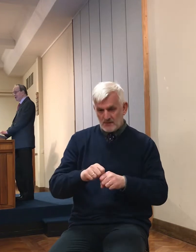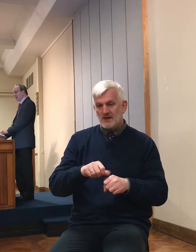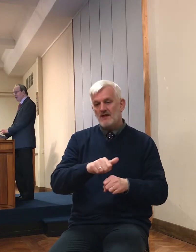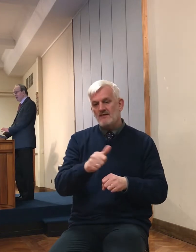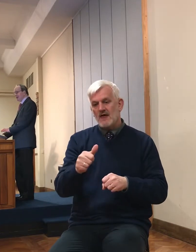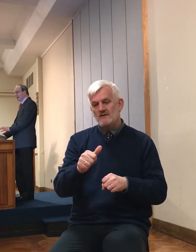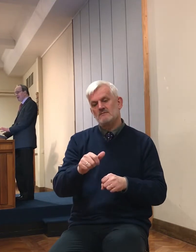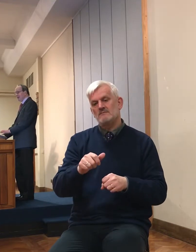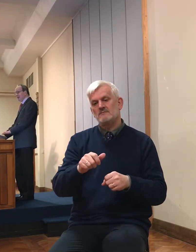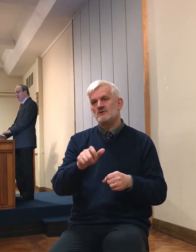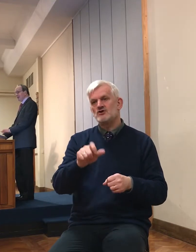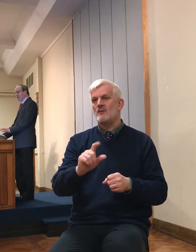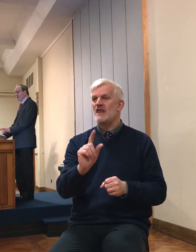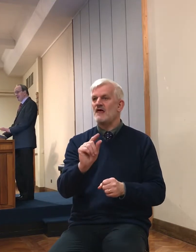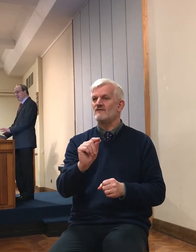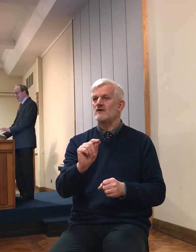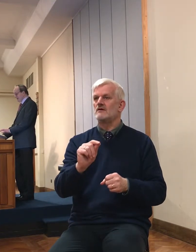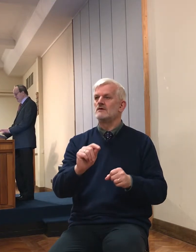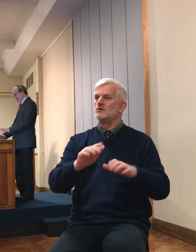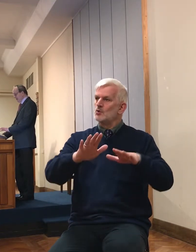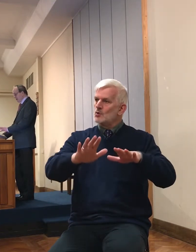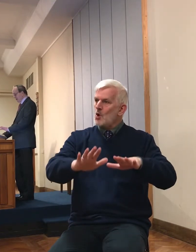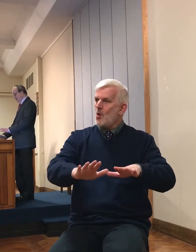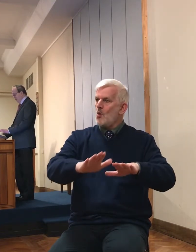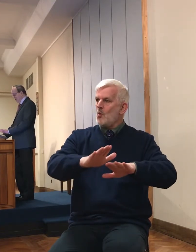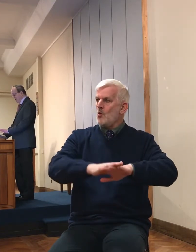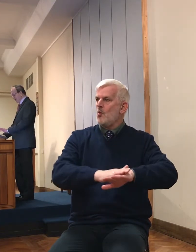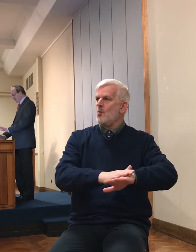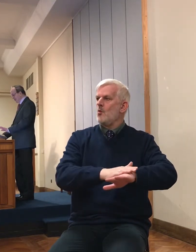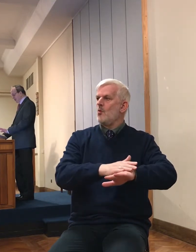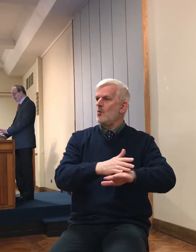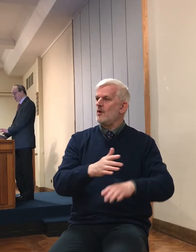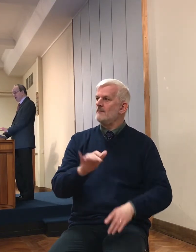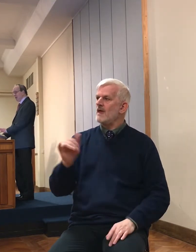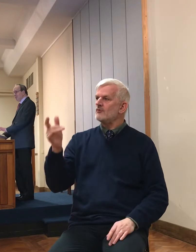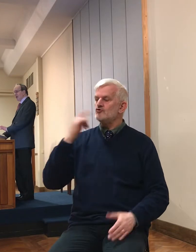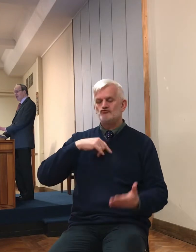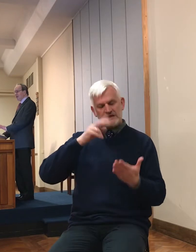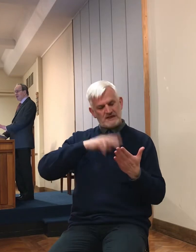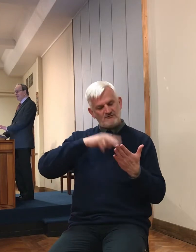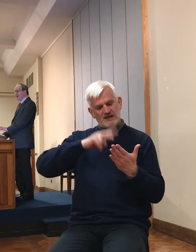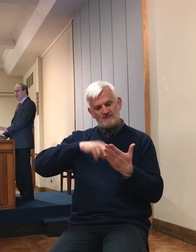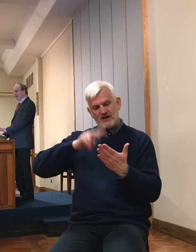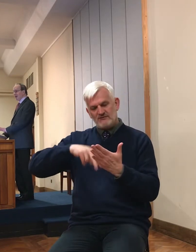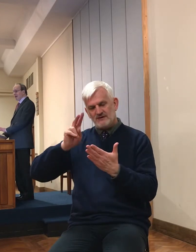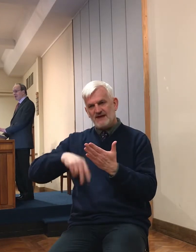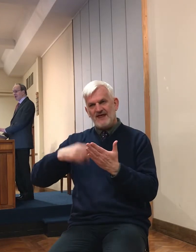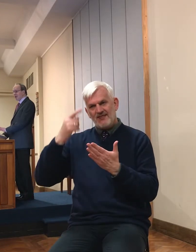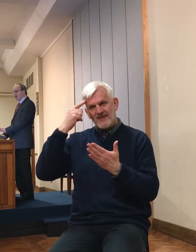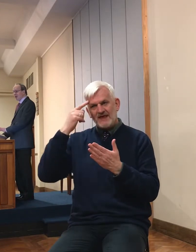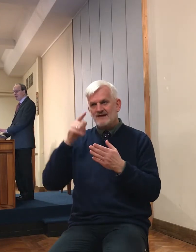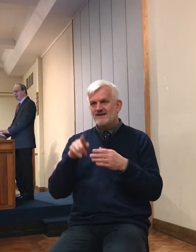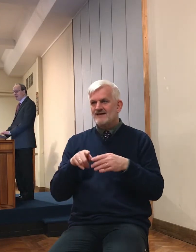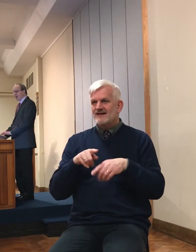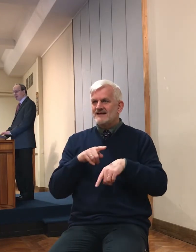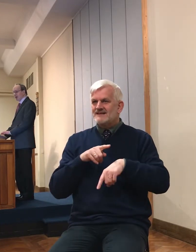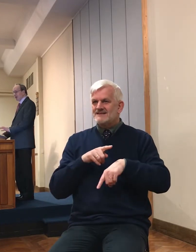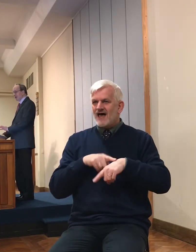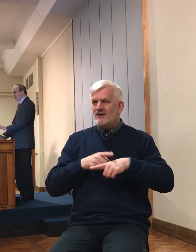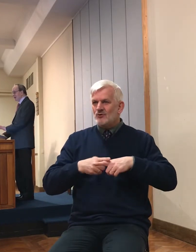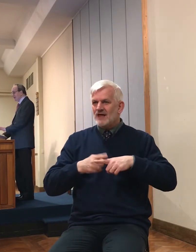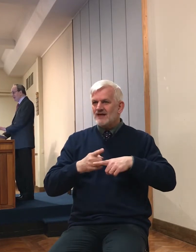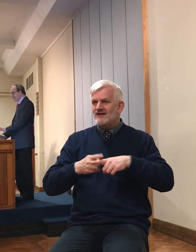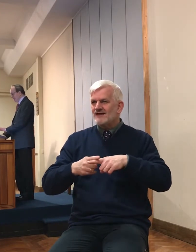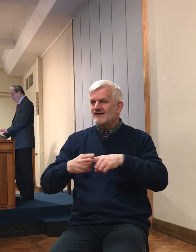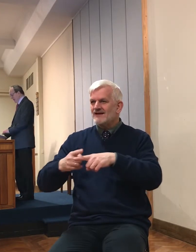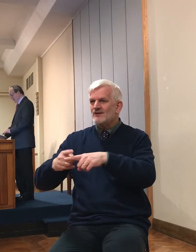along as though the narrative is following the same pace, well, you have a wrong conception